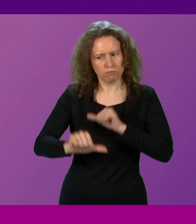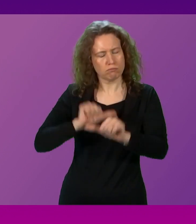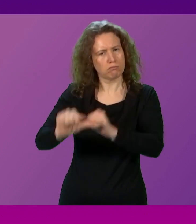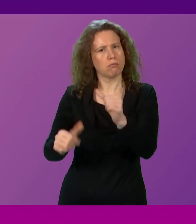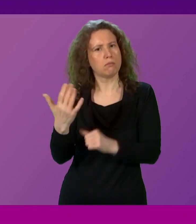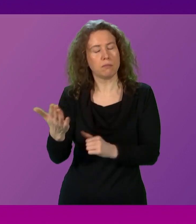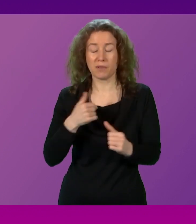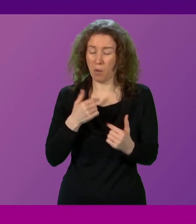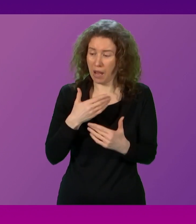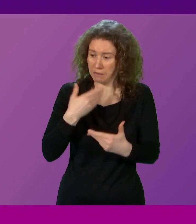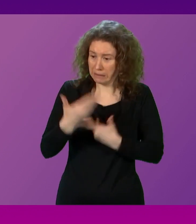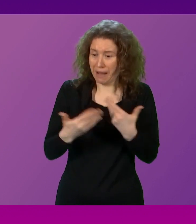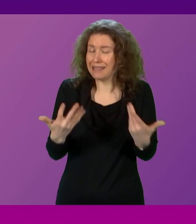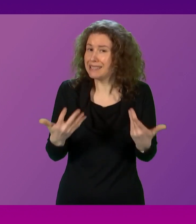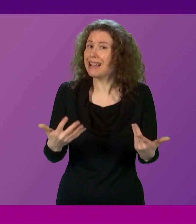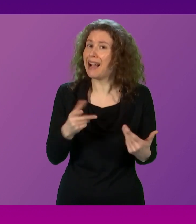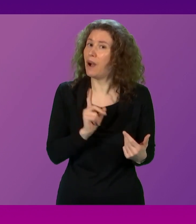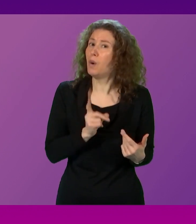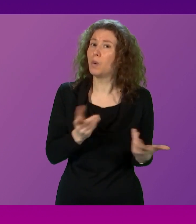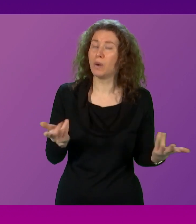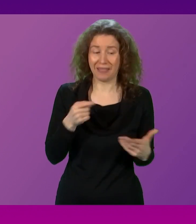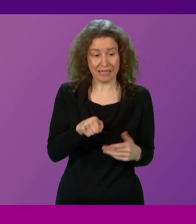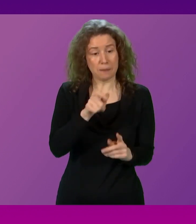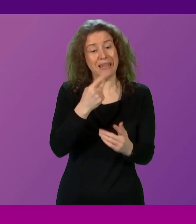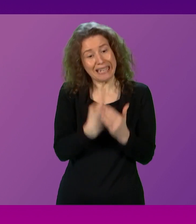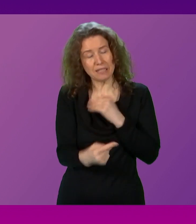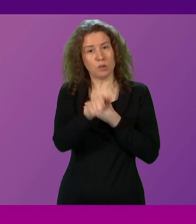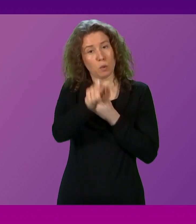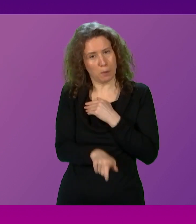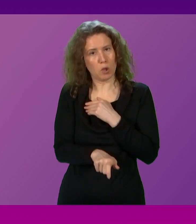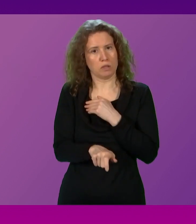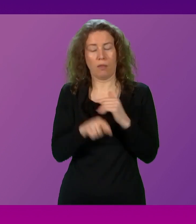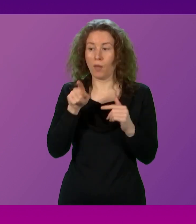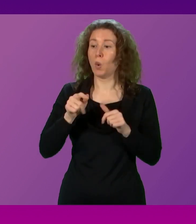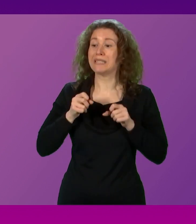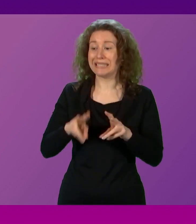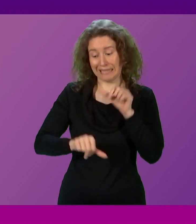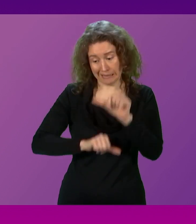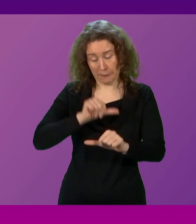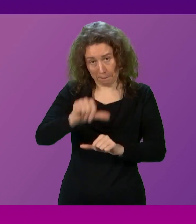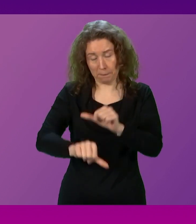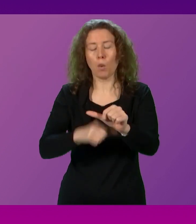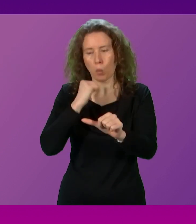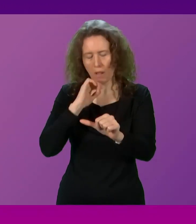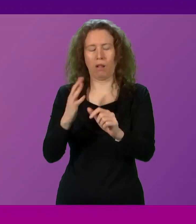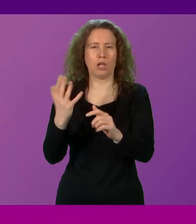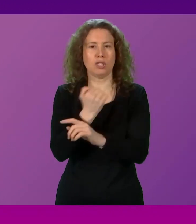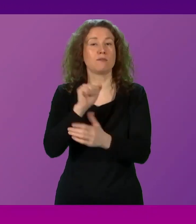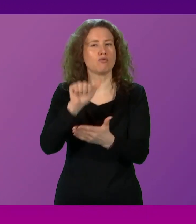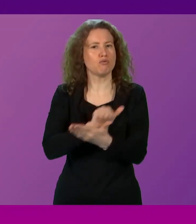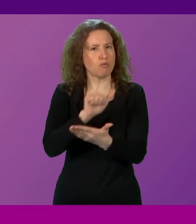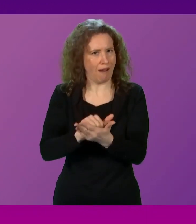as I think I am setting out here, in this individual case, those systems lead to the right outcomes.